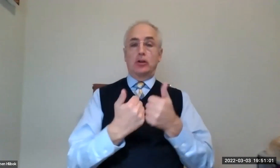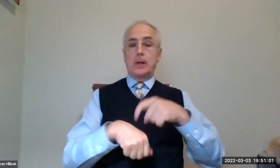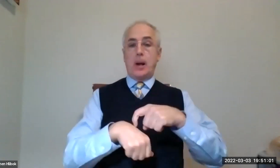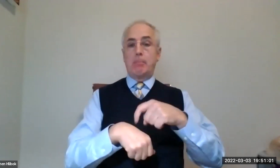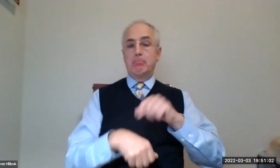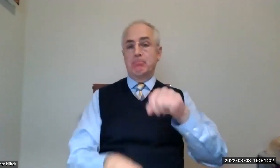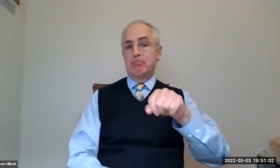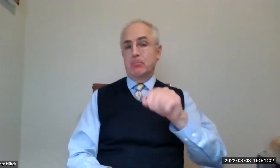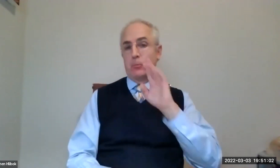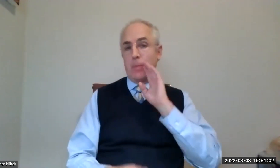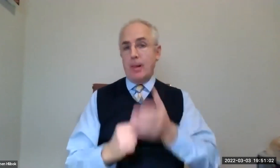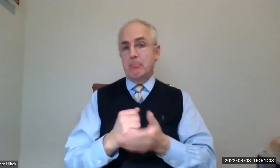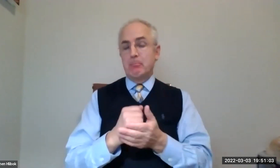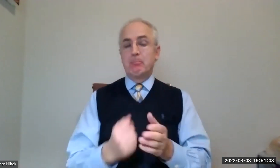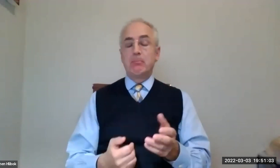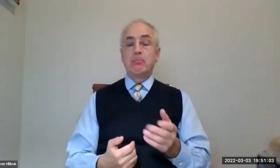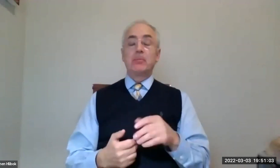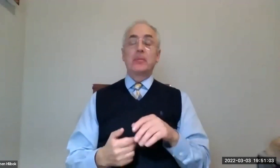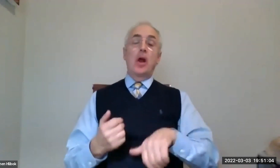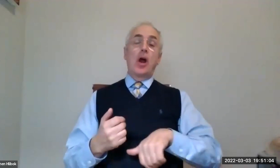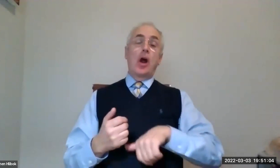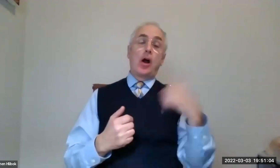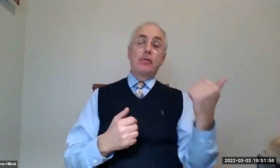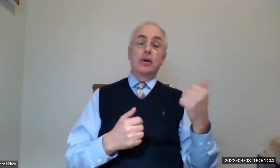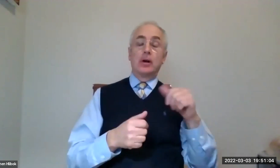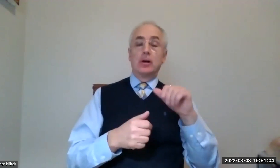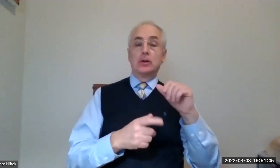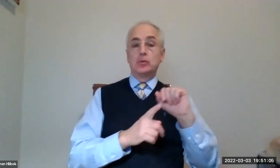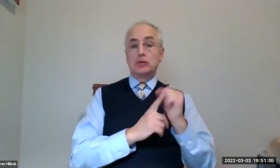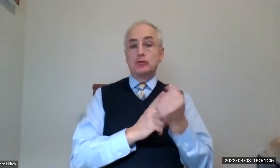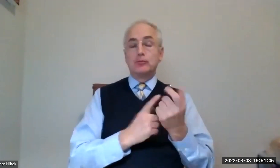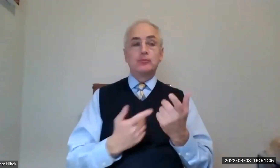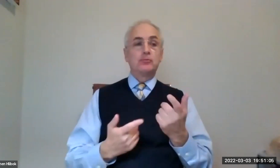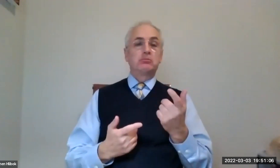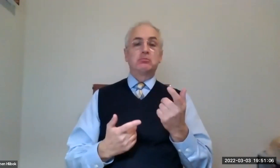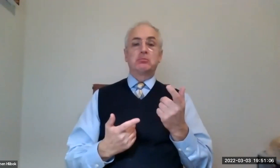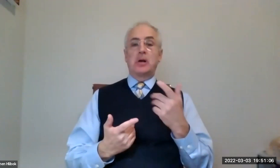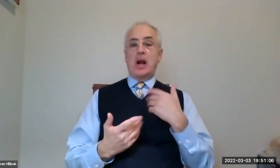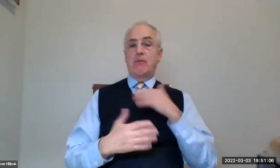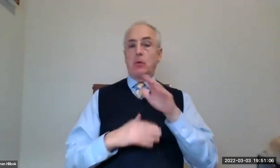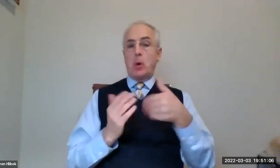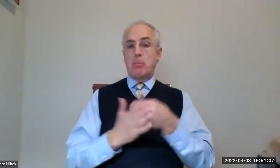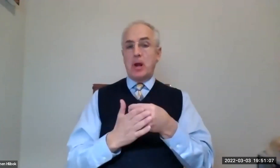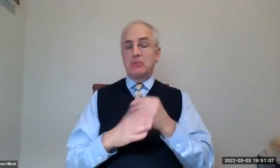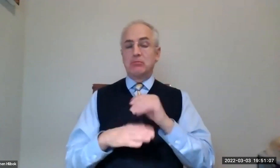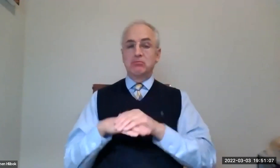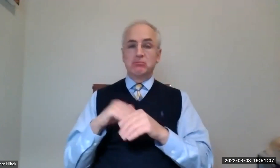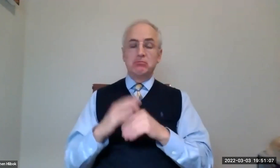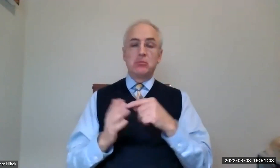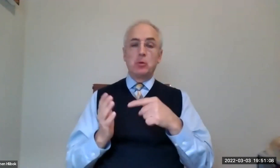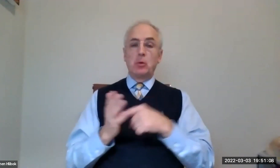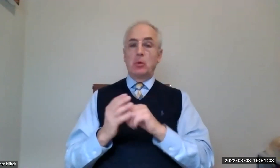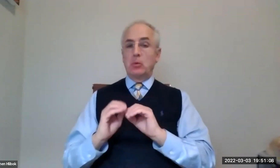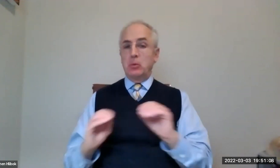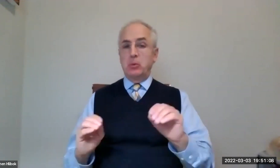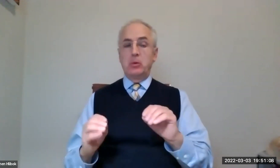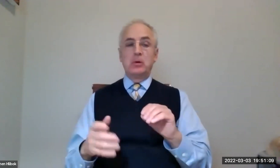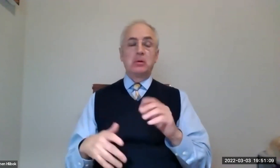that challenging time with the young family. Another possible situation. Let's say